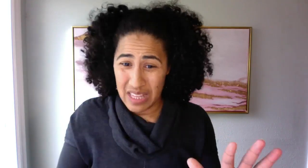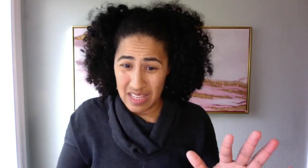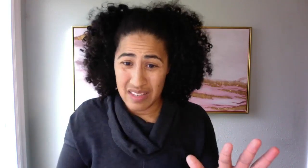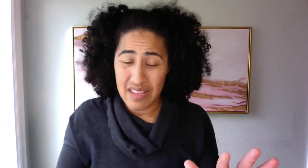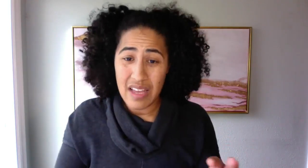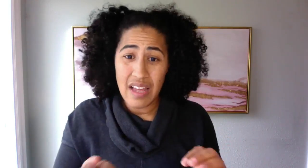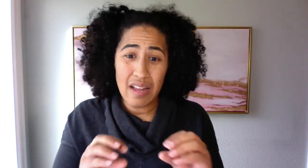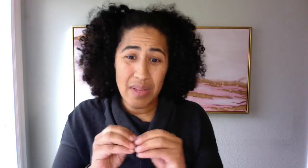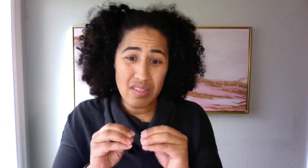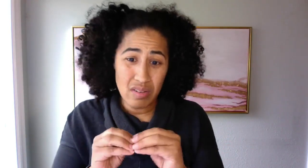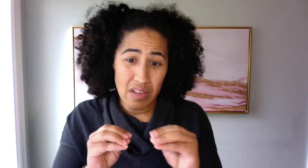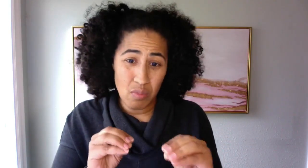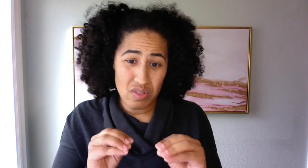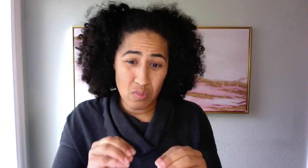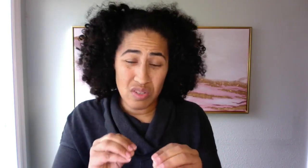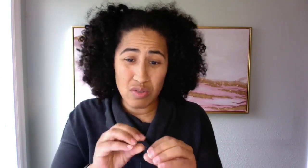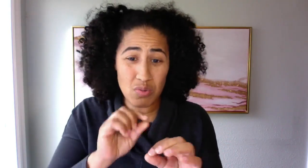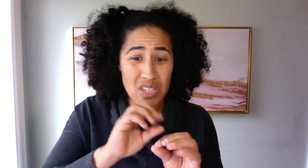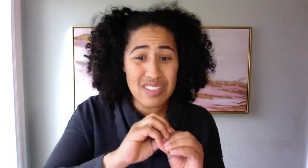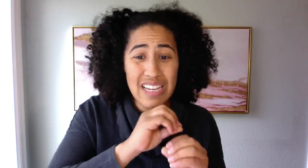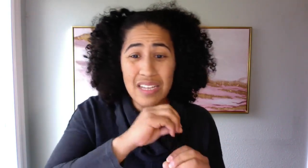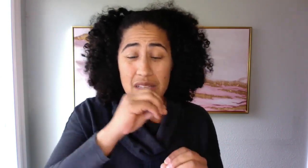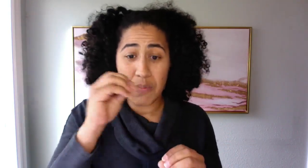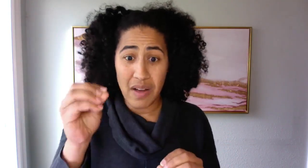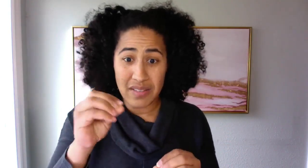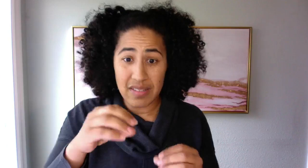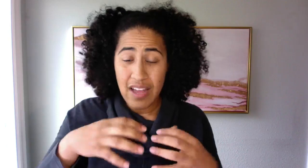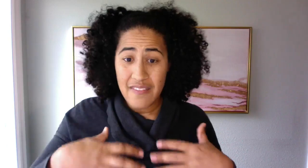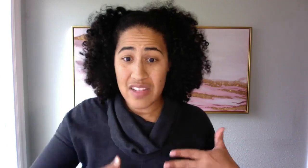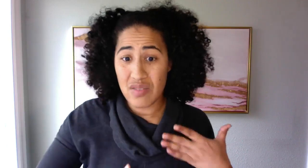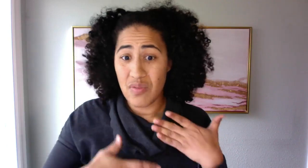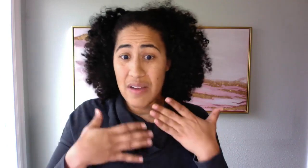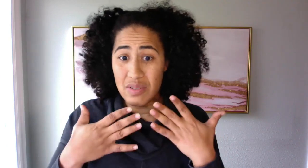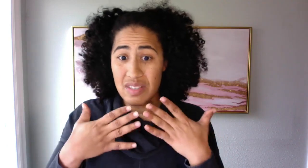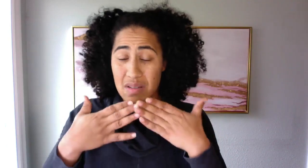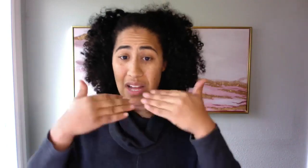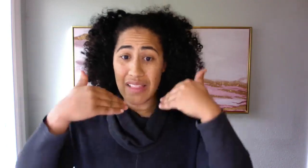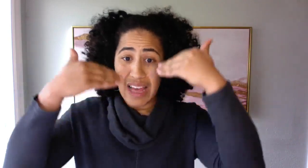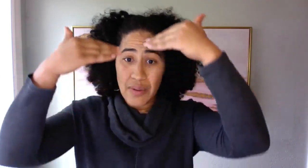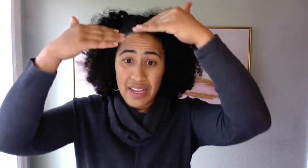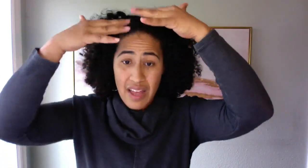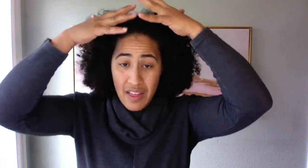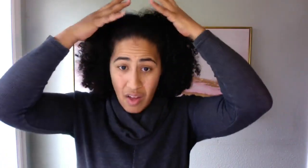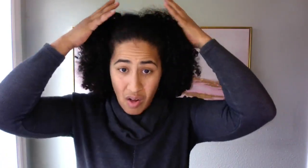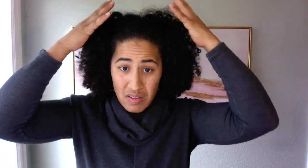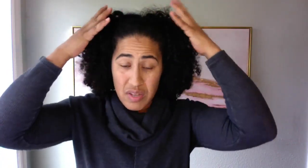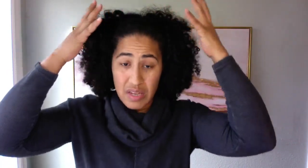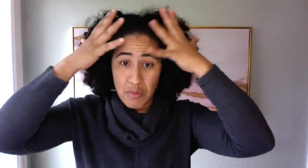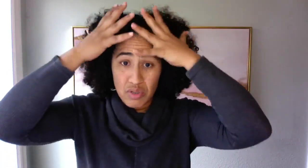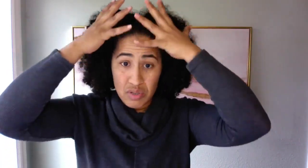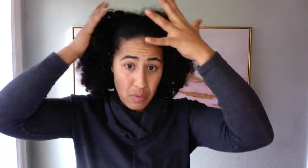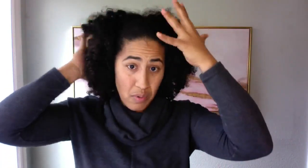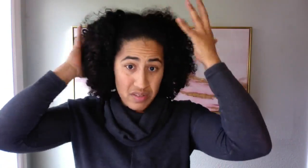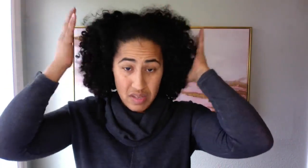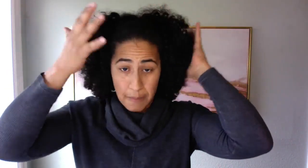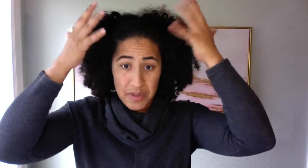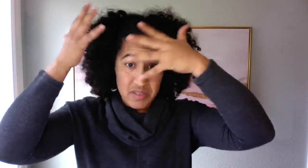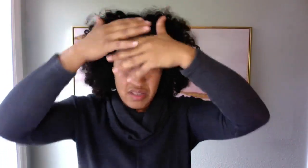things and makes our life worse and worse. And so just getting this process, that survival system, allowing all of the emotional reports up into the